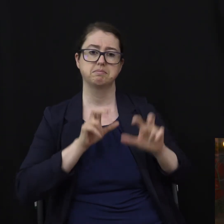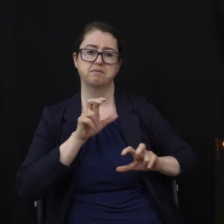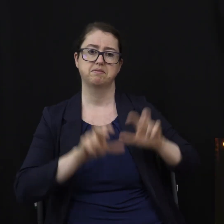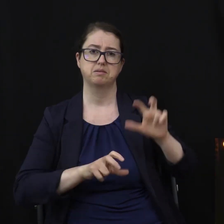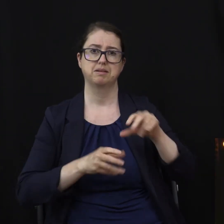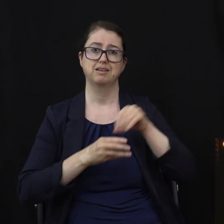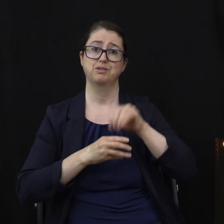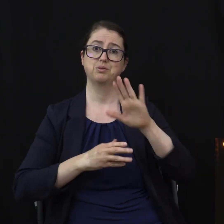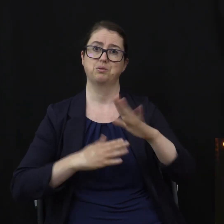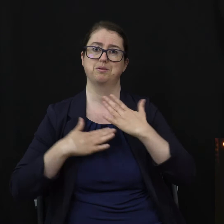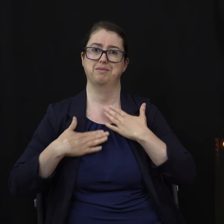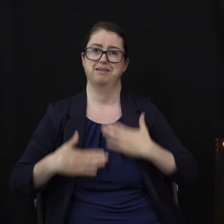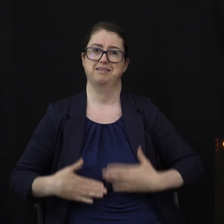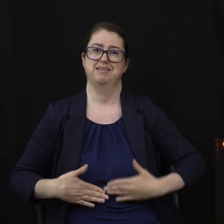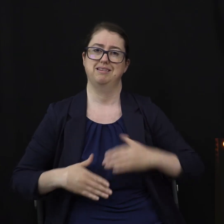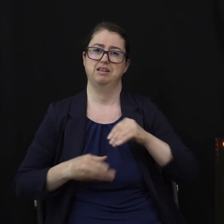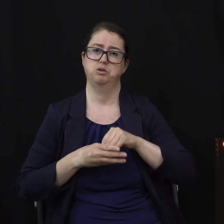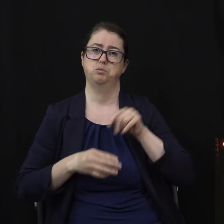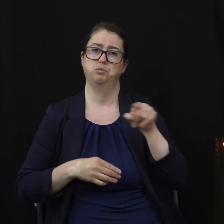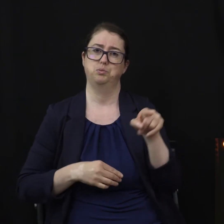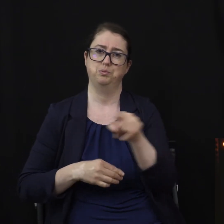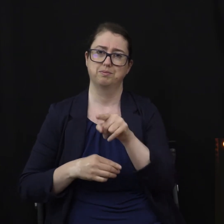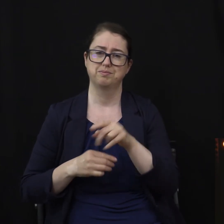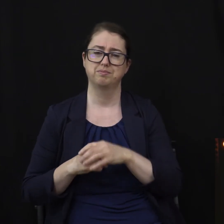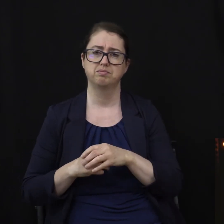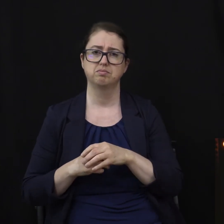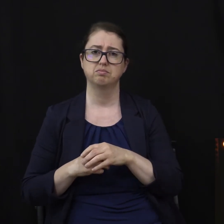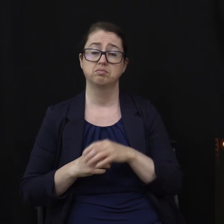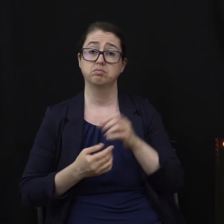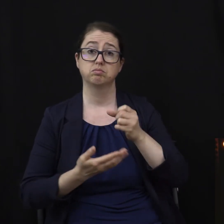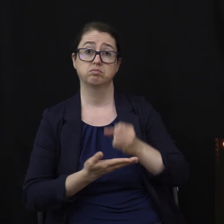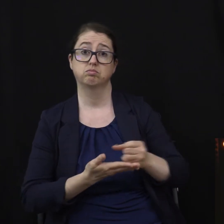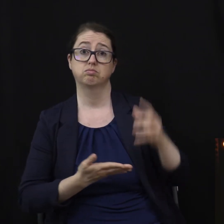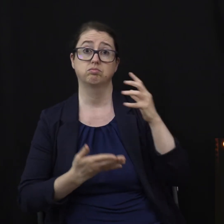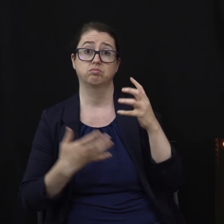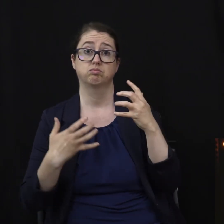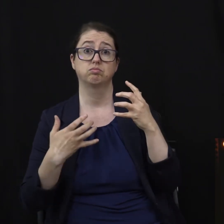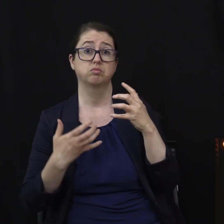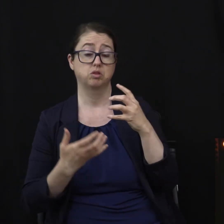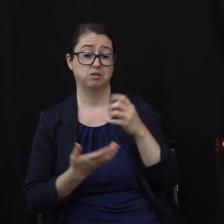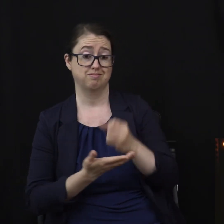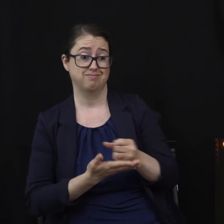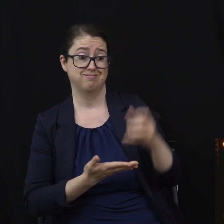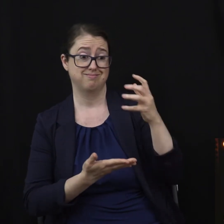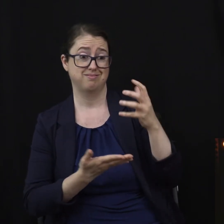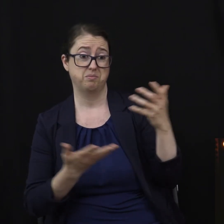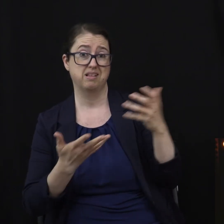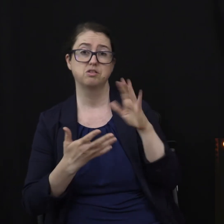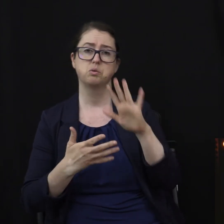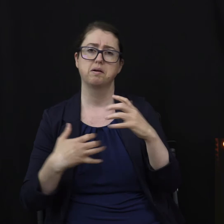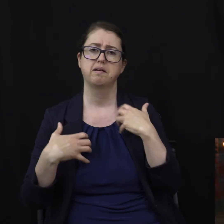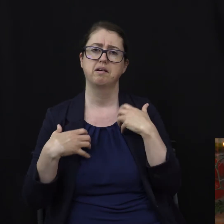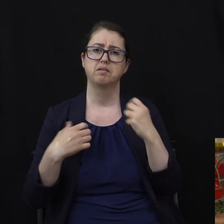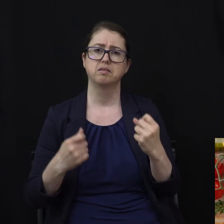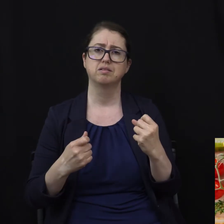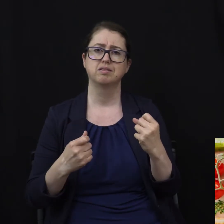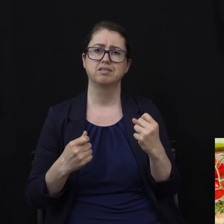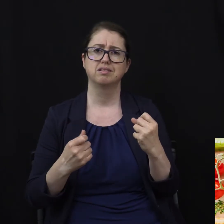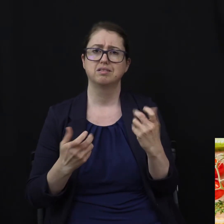The greatest wealth that you have is your health. What good is it to succeed, have strong, healthy relationships,